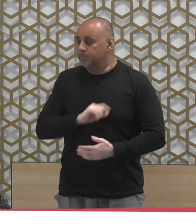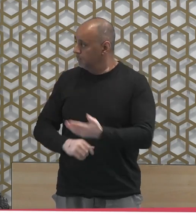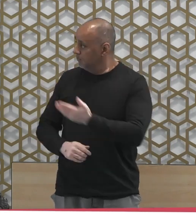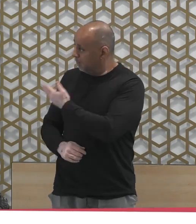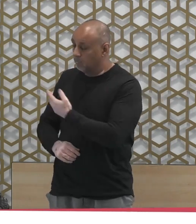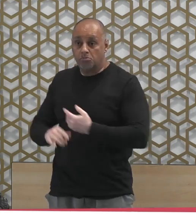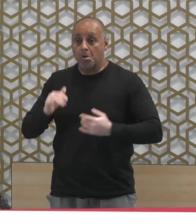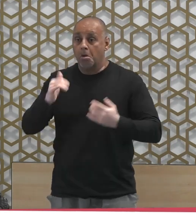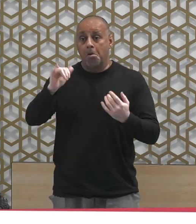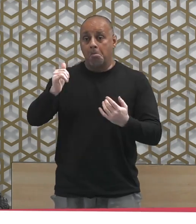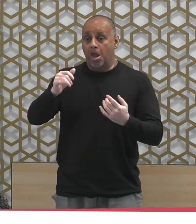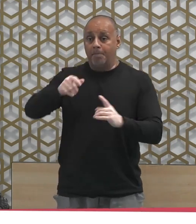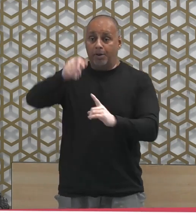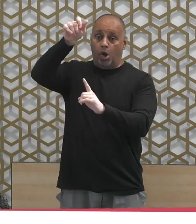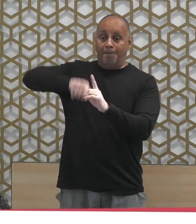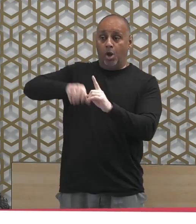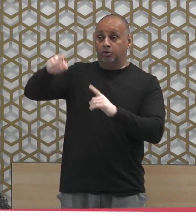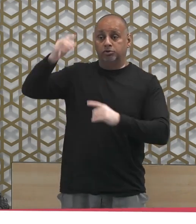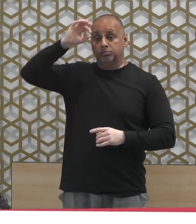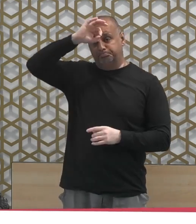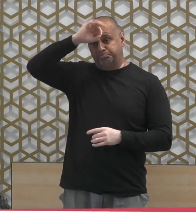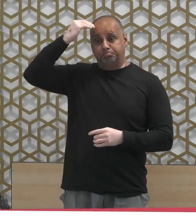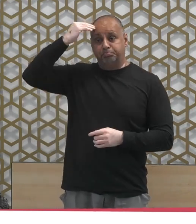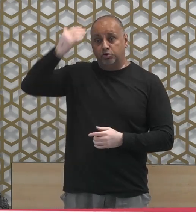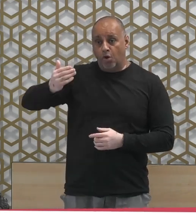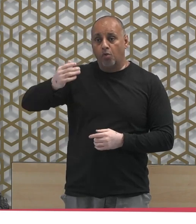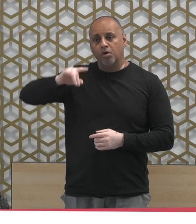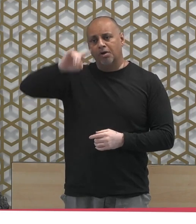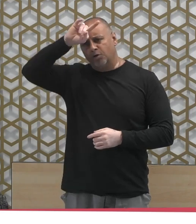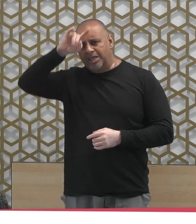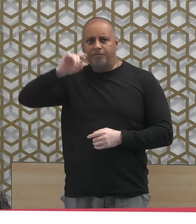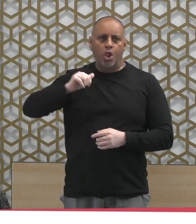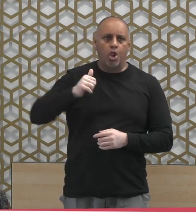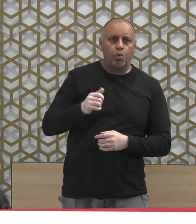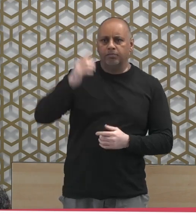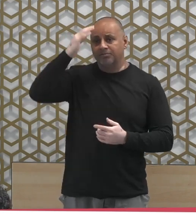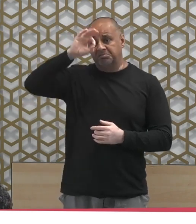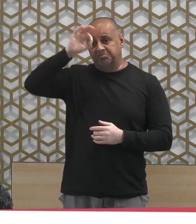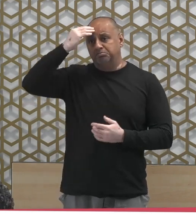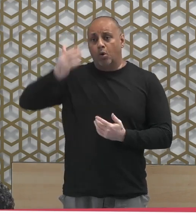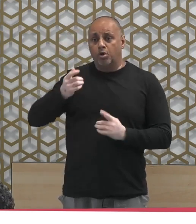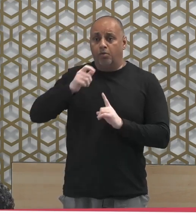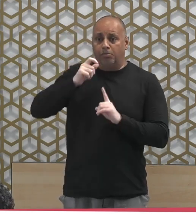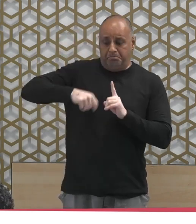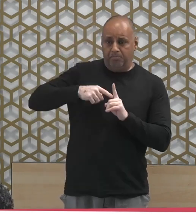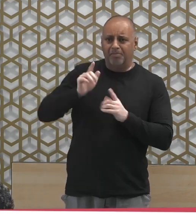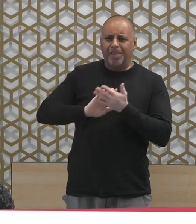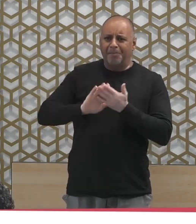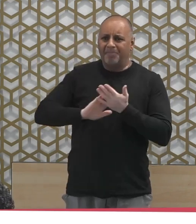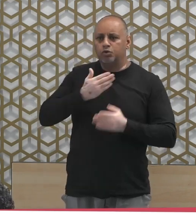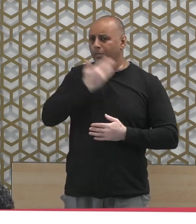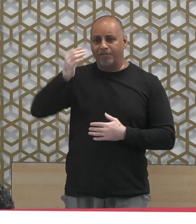person's ignorance, I don't know why, or what is good, what is evil. So they may be blameworthy for their lack of knowledge.